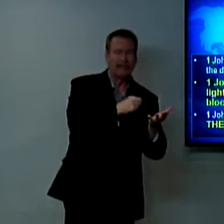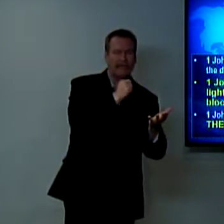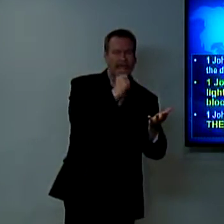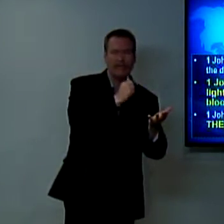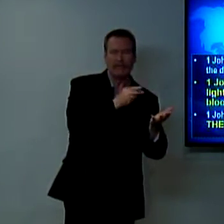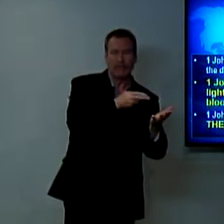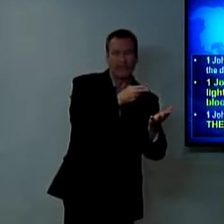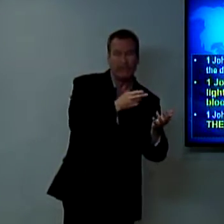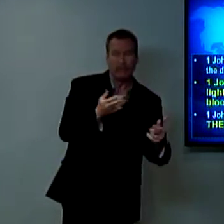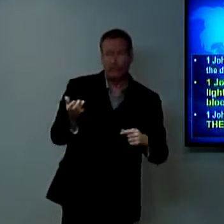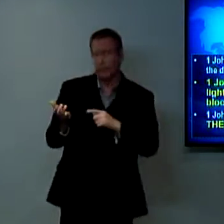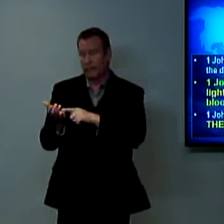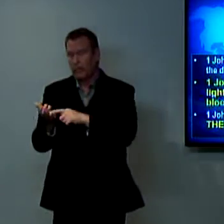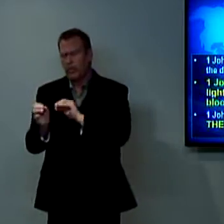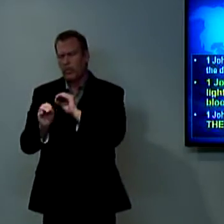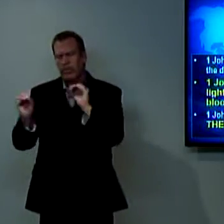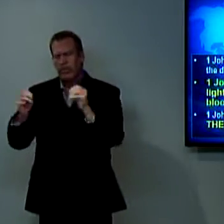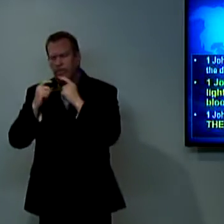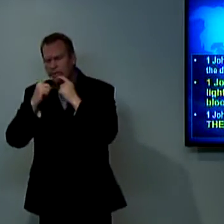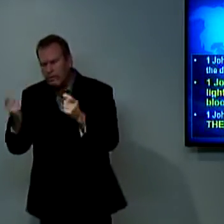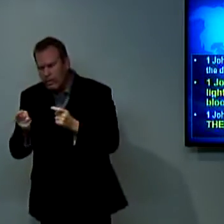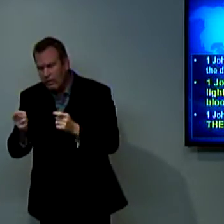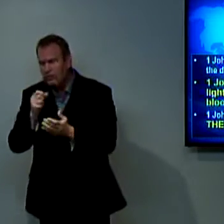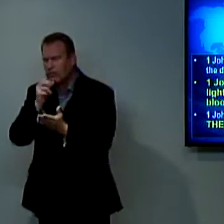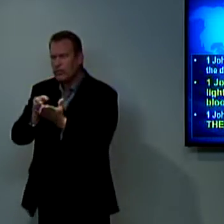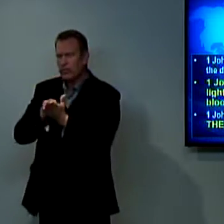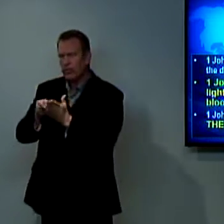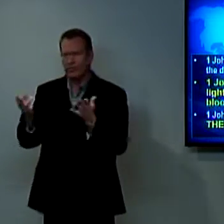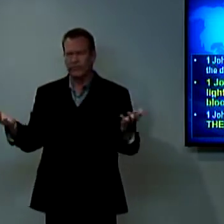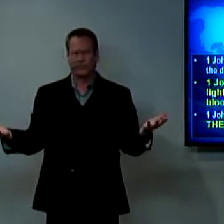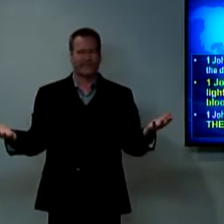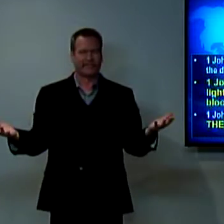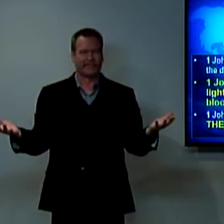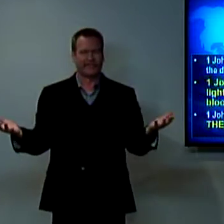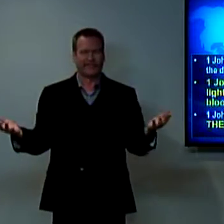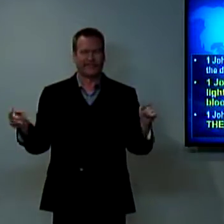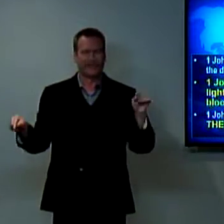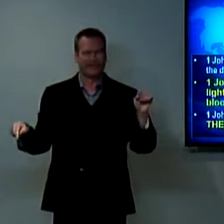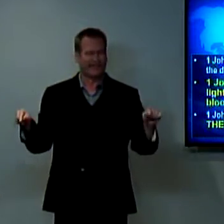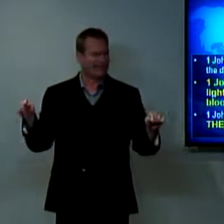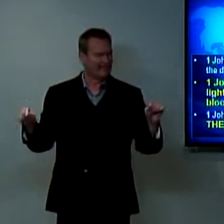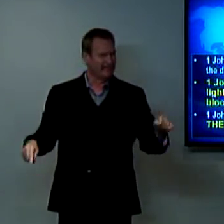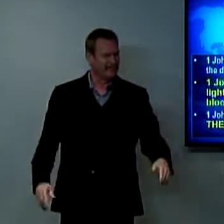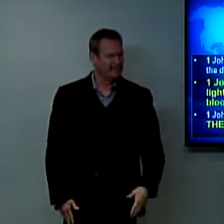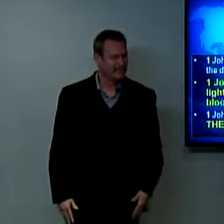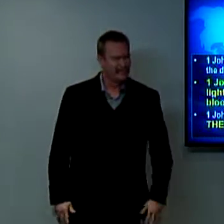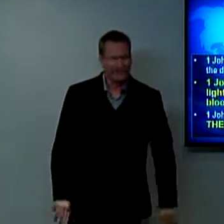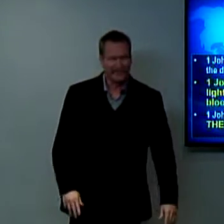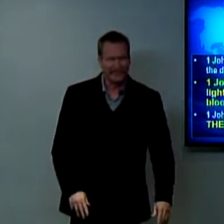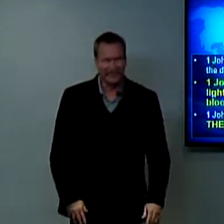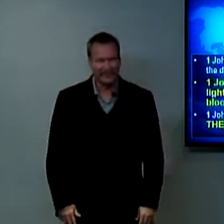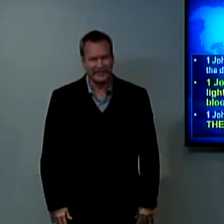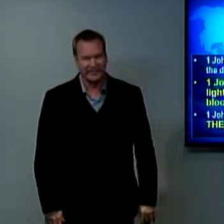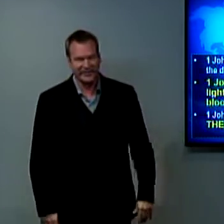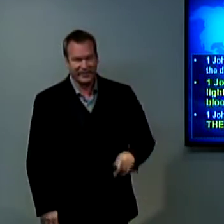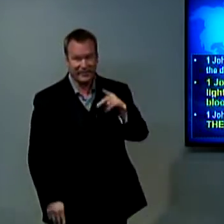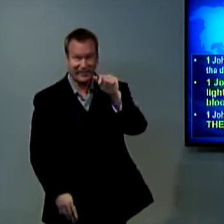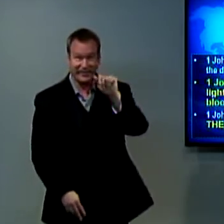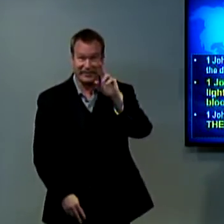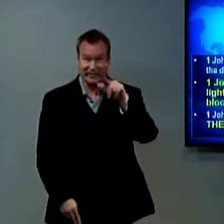People who are involved in sin and then there are people that say they have no sin. Both of these people are liars who are walking in darkness. The one that walks in